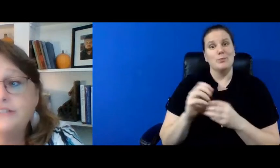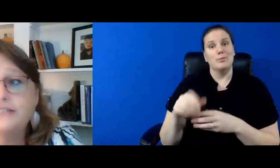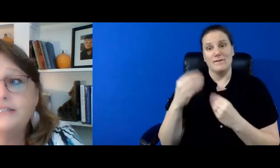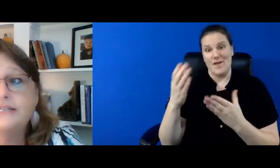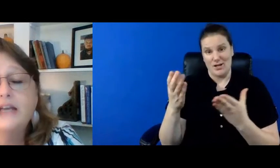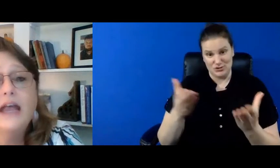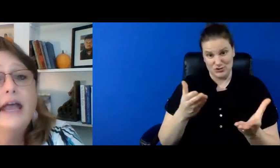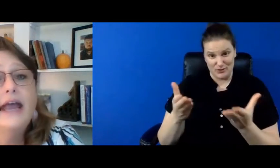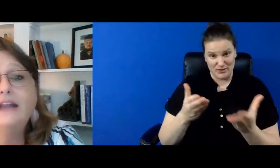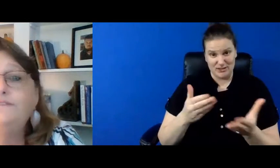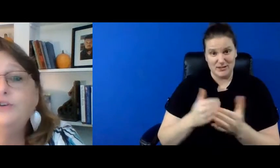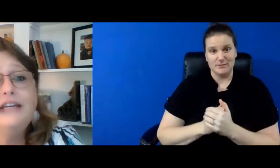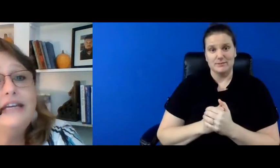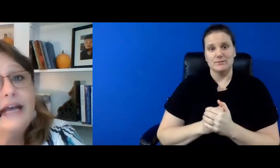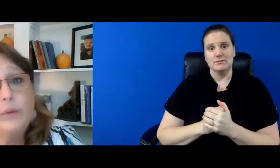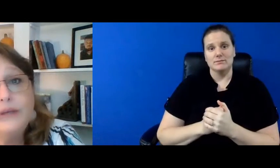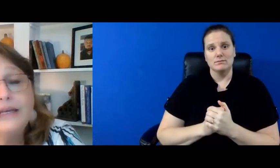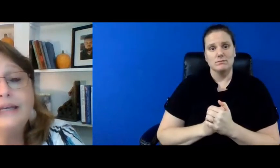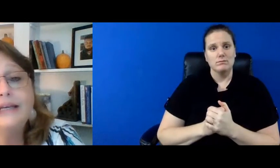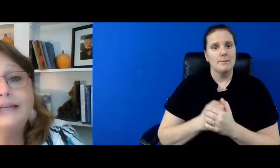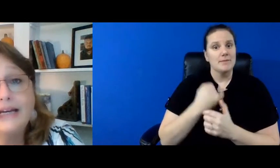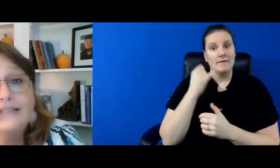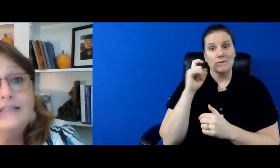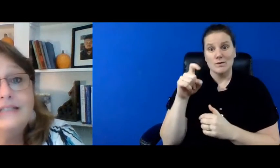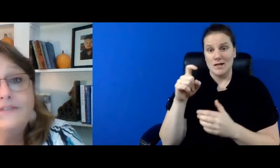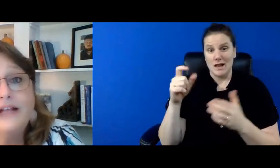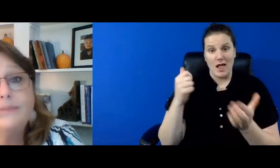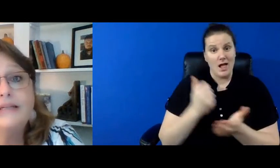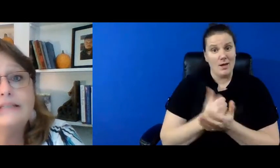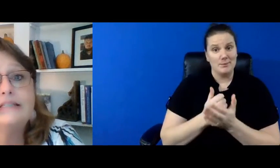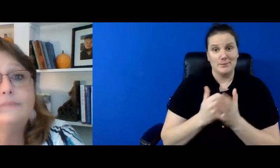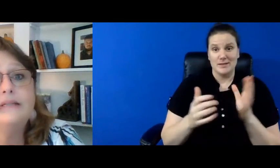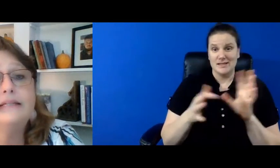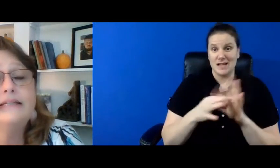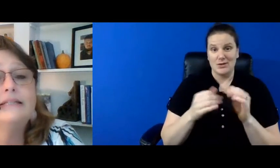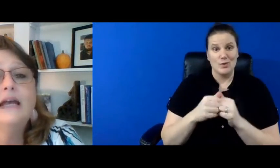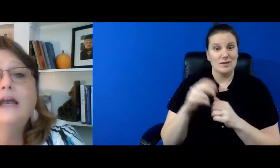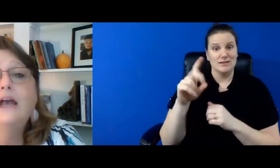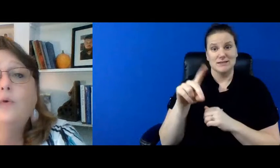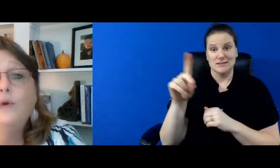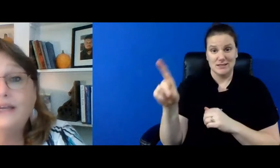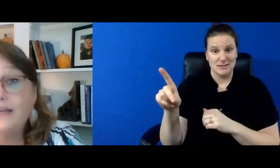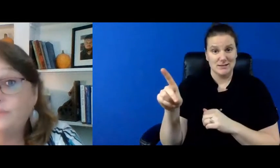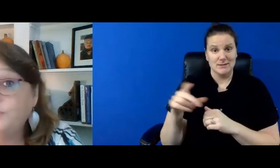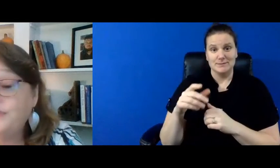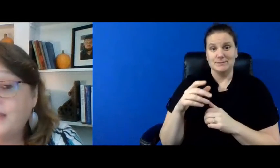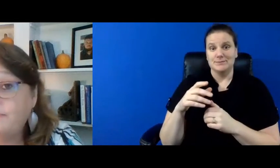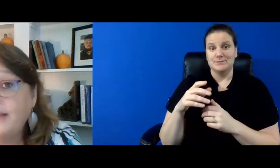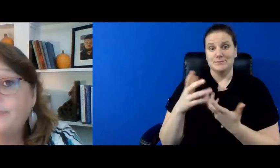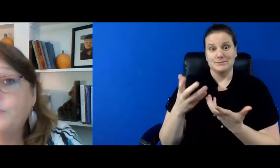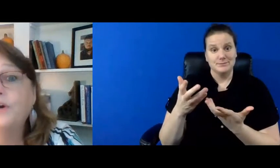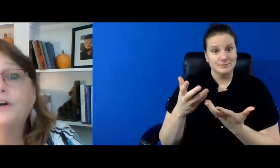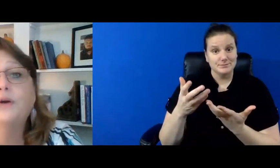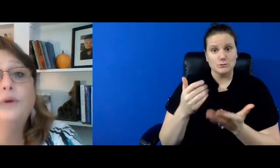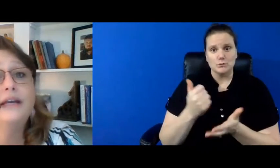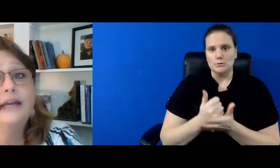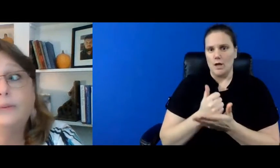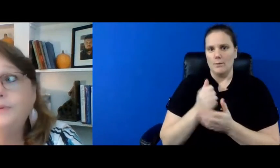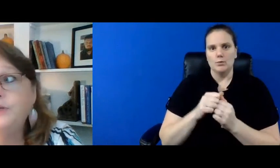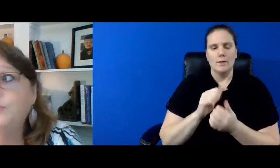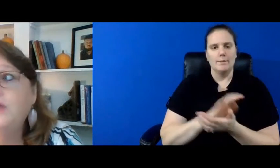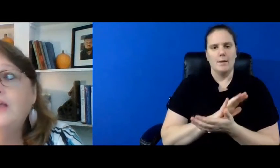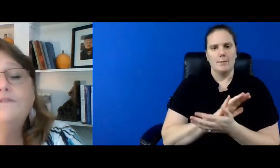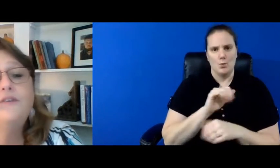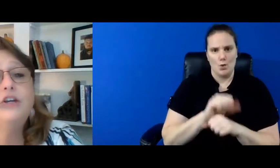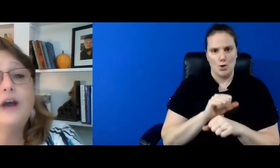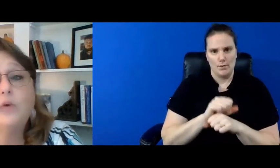those services and if you need help getting connected to developmental disabilities we can help you with that paperwork we can